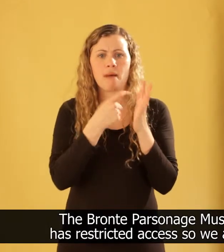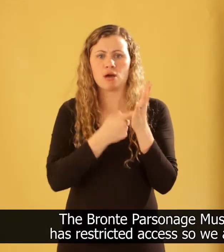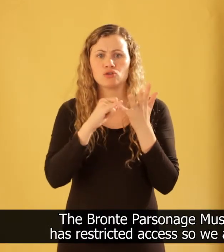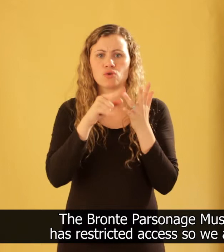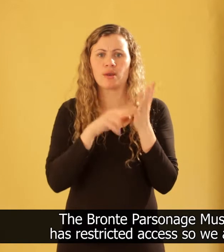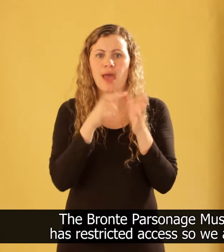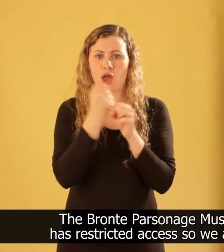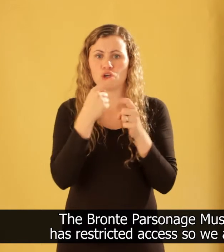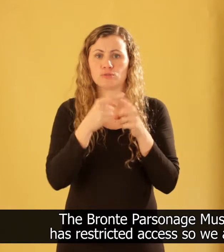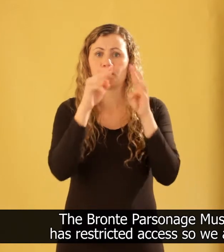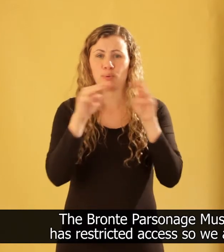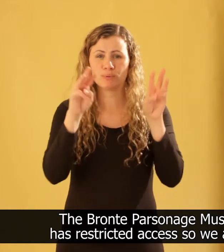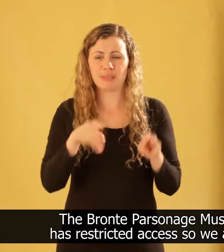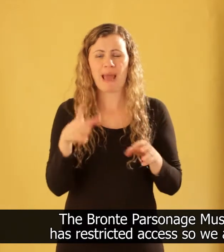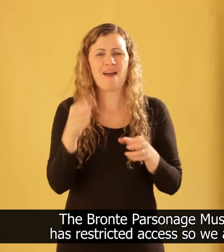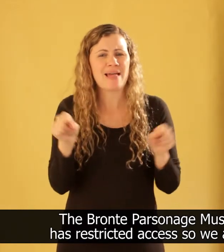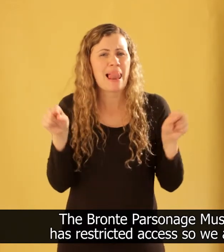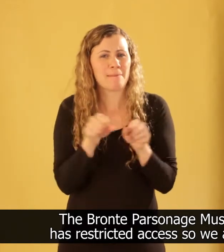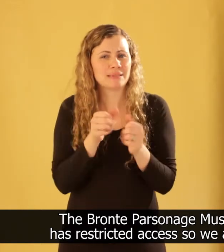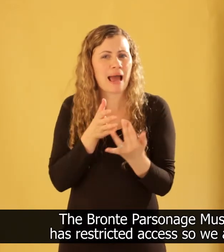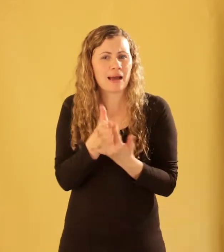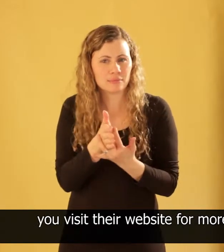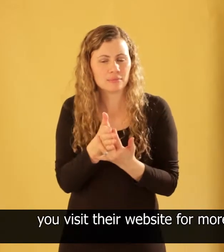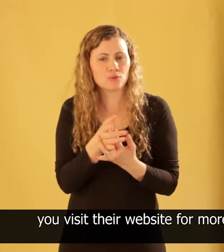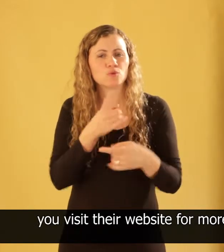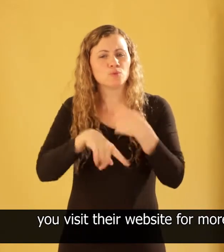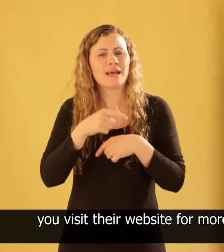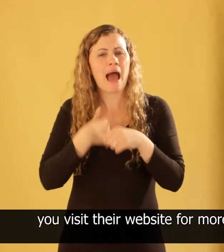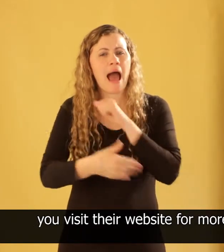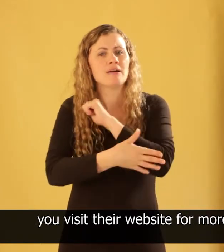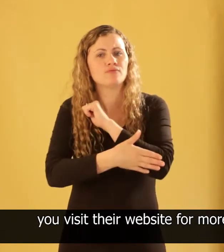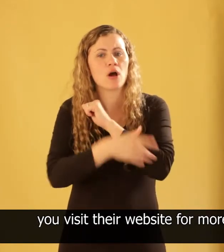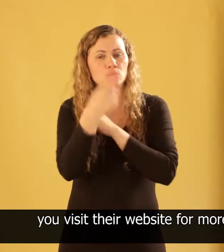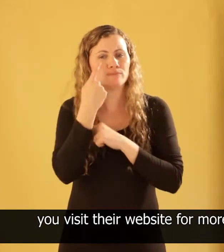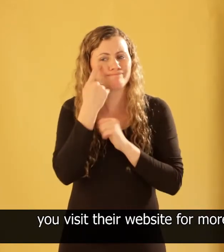has restricted access, so we advise you to visit their website for more details.